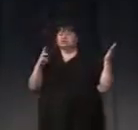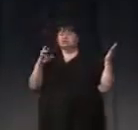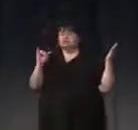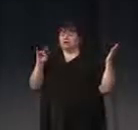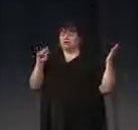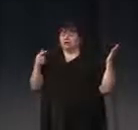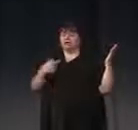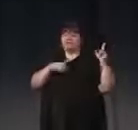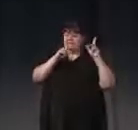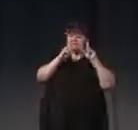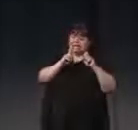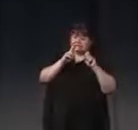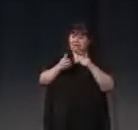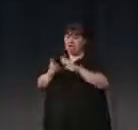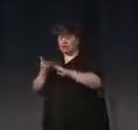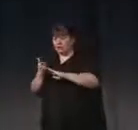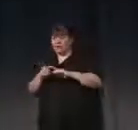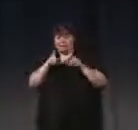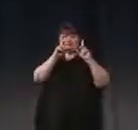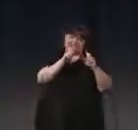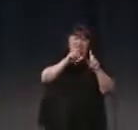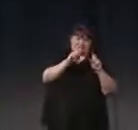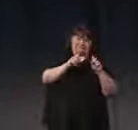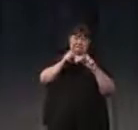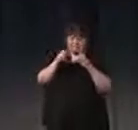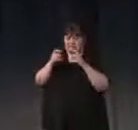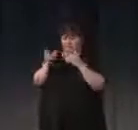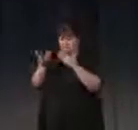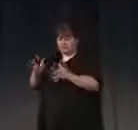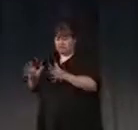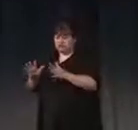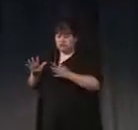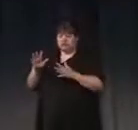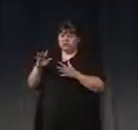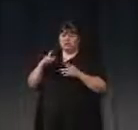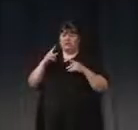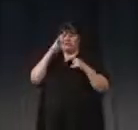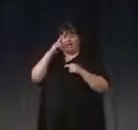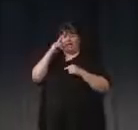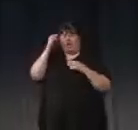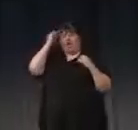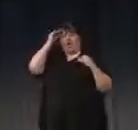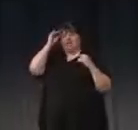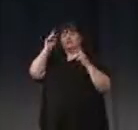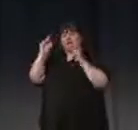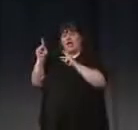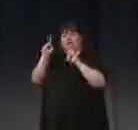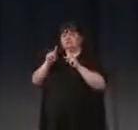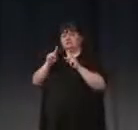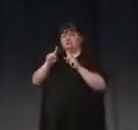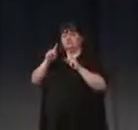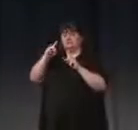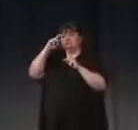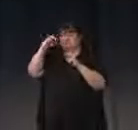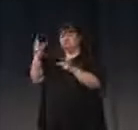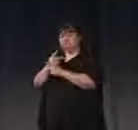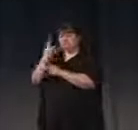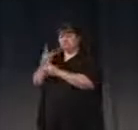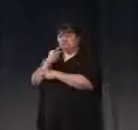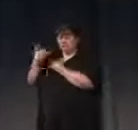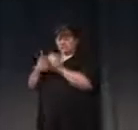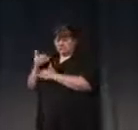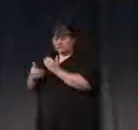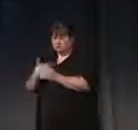the test-operate-test-exit model, equating cognition as a certain kind of computational process.